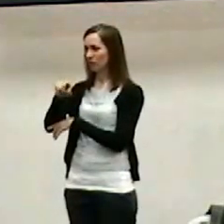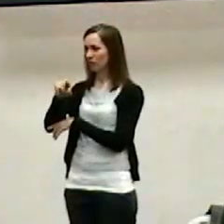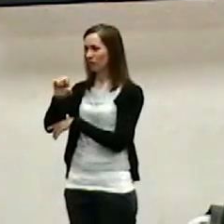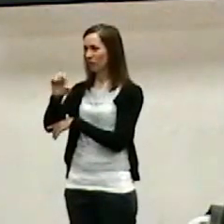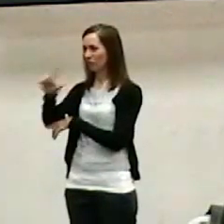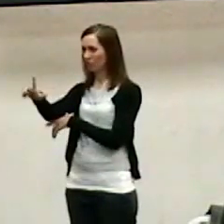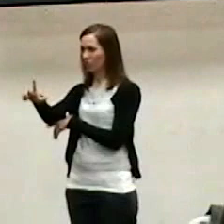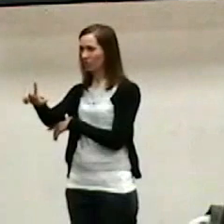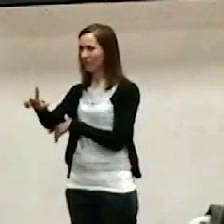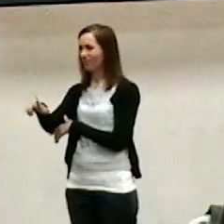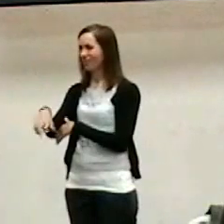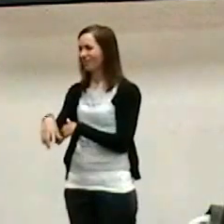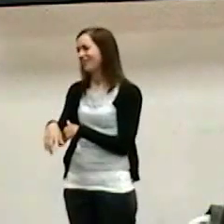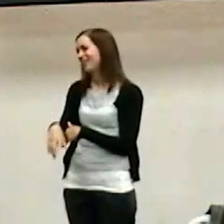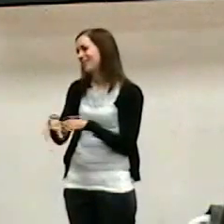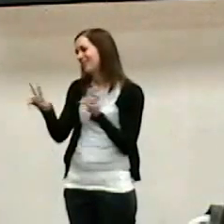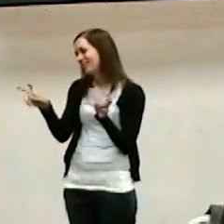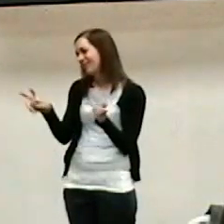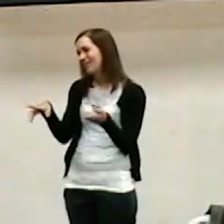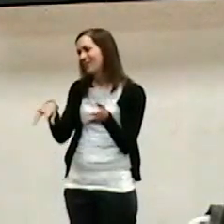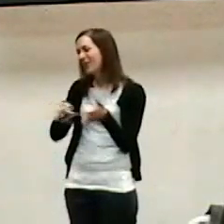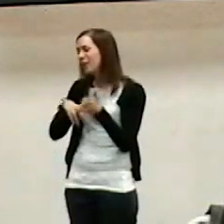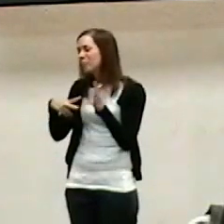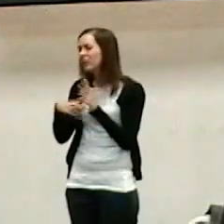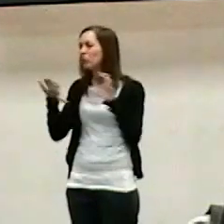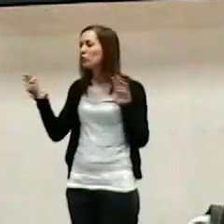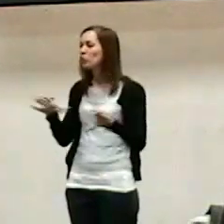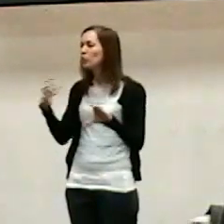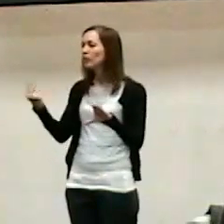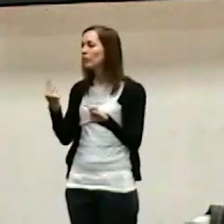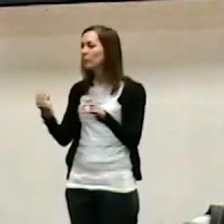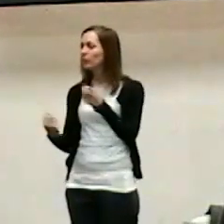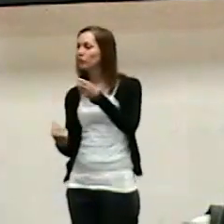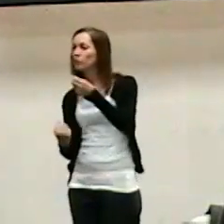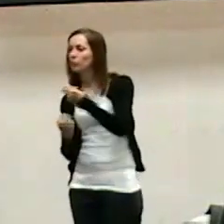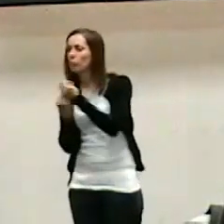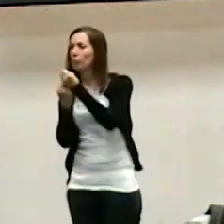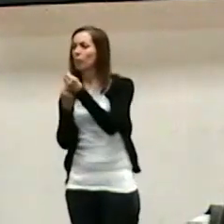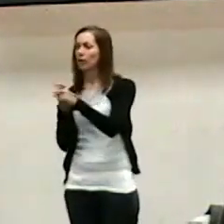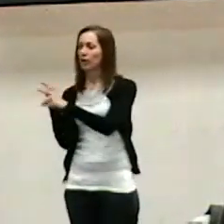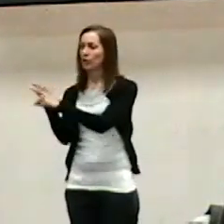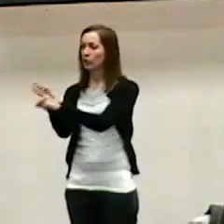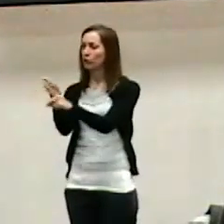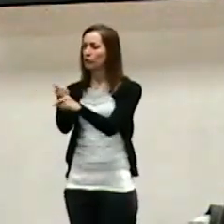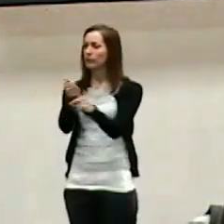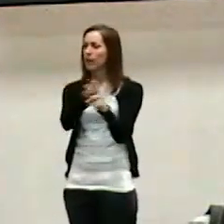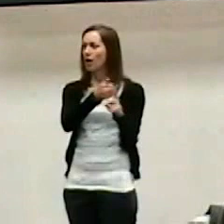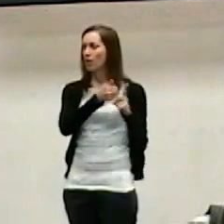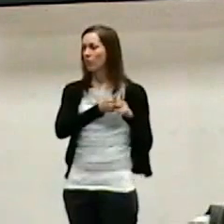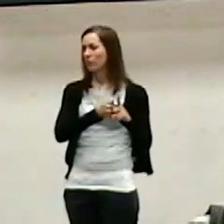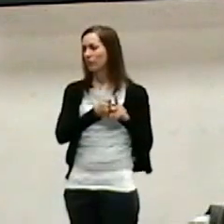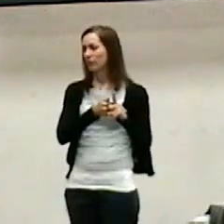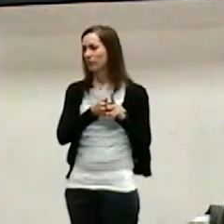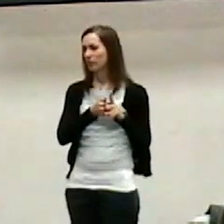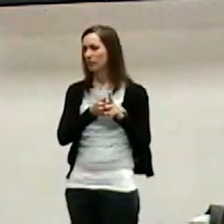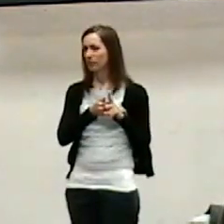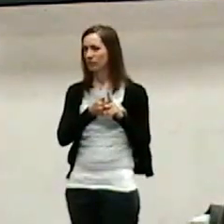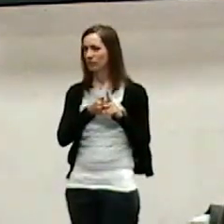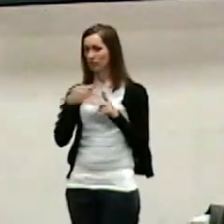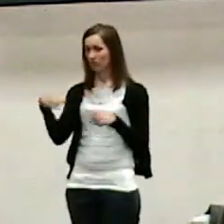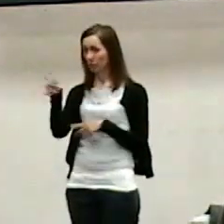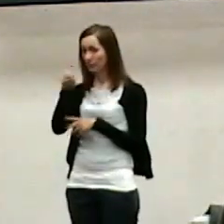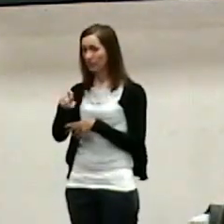then be where you can find your ministry in the kingdom. He was telling us that at some point, we need to be able to support ourselves,